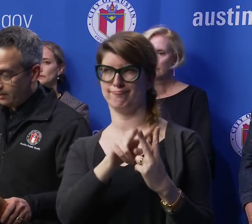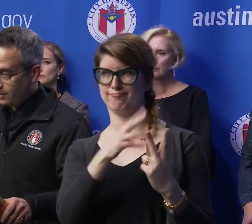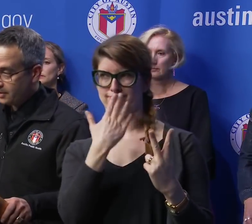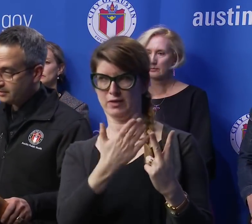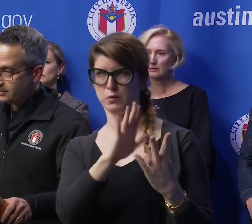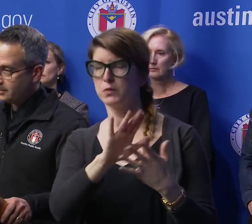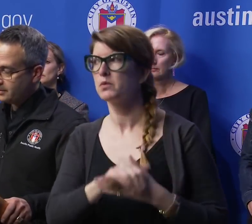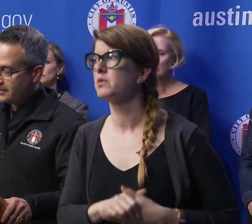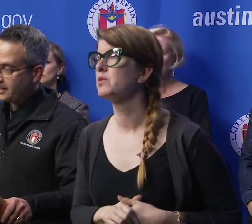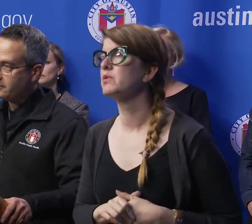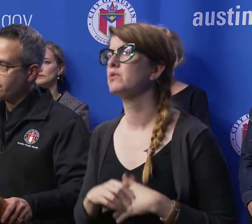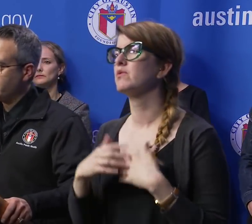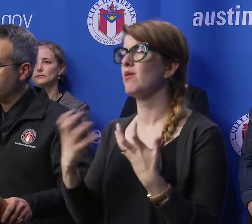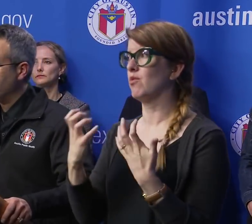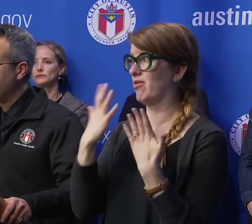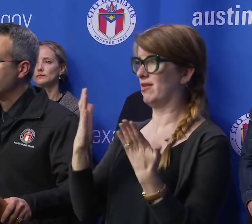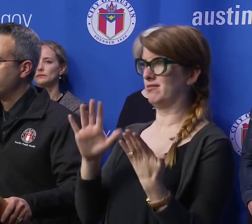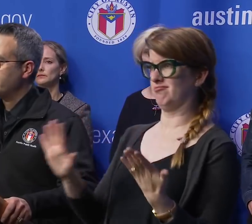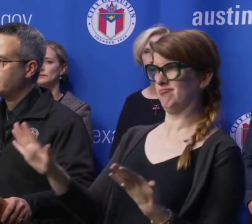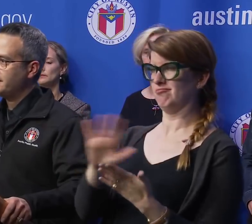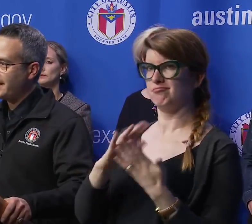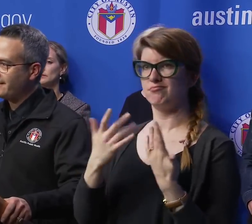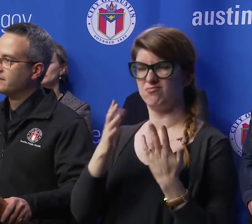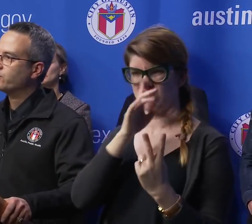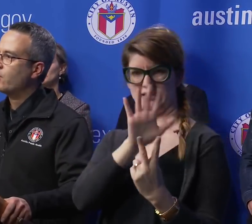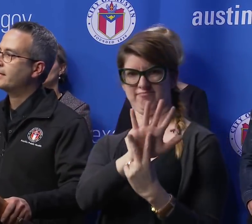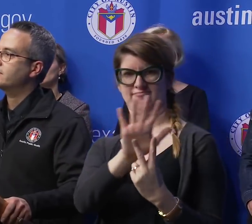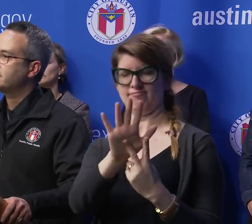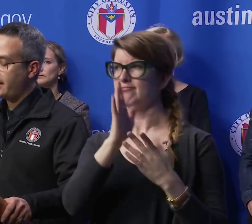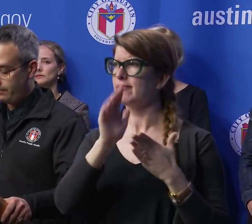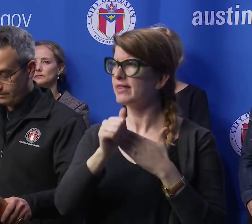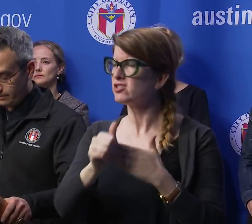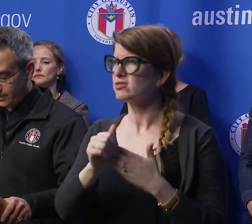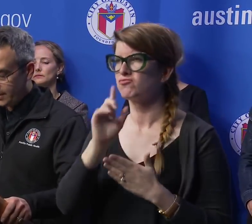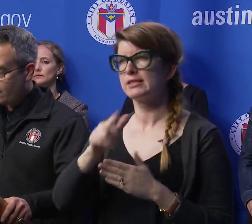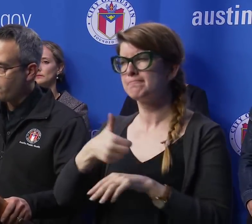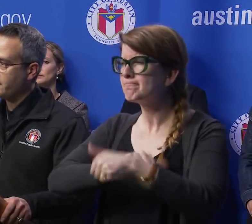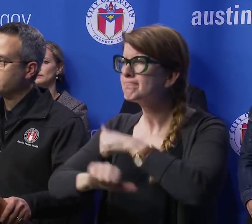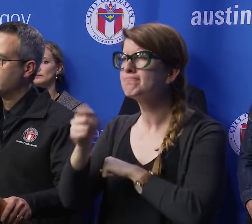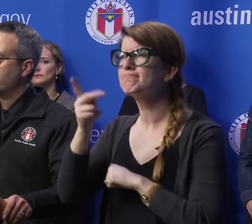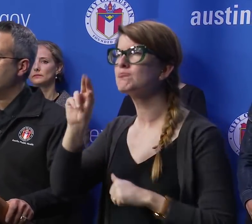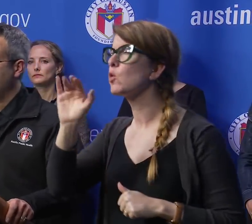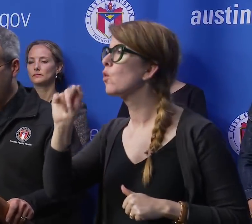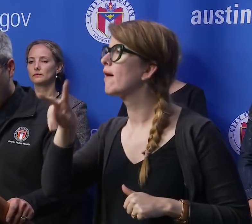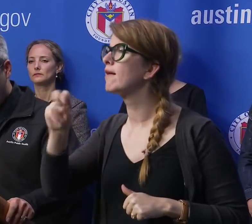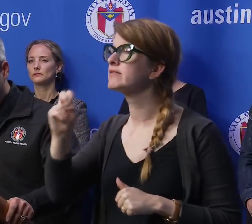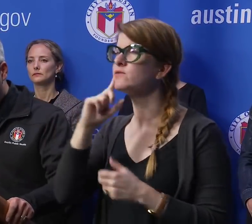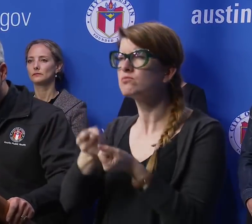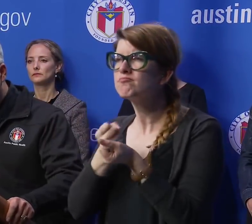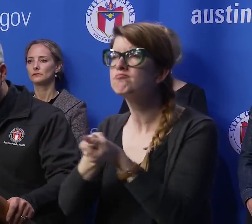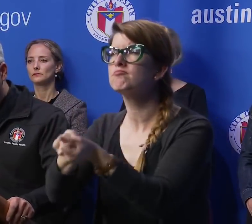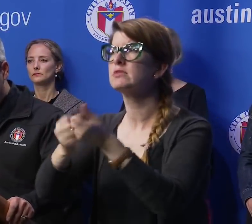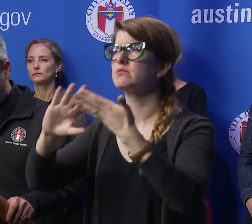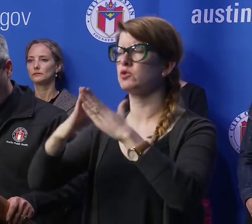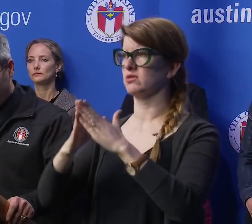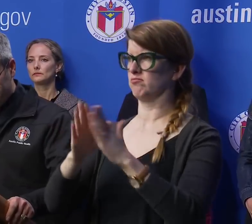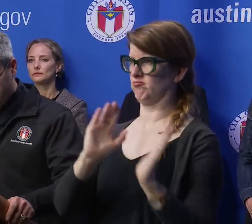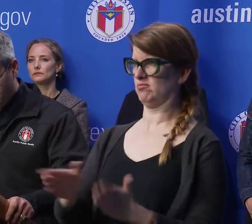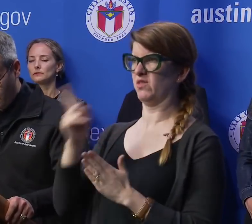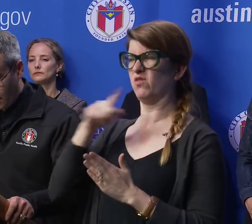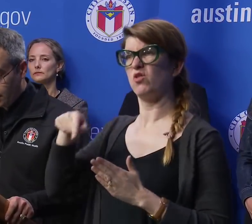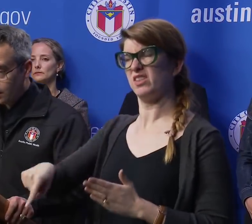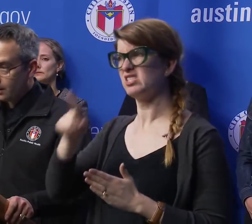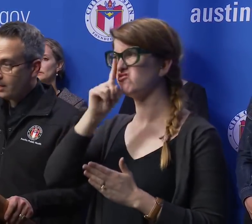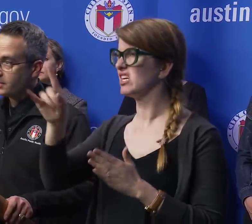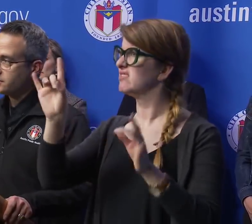I want to thank you for your leadership in taking this proactive step to help this community prepare for this storm.